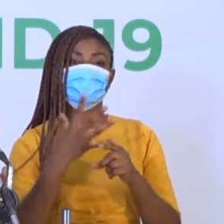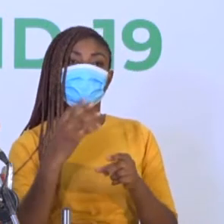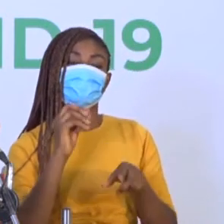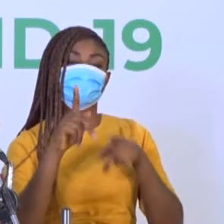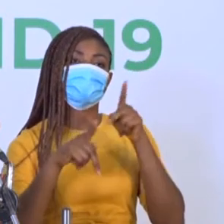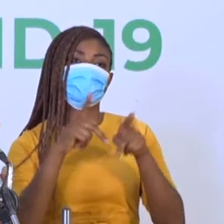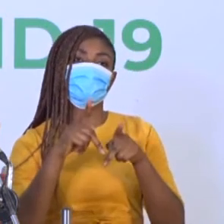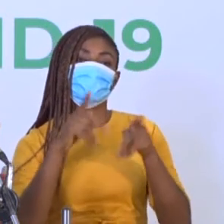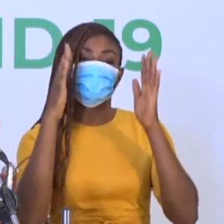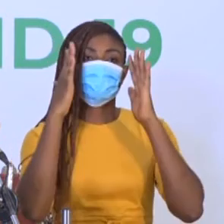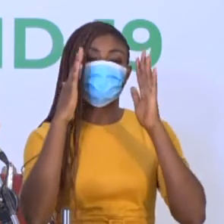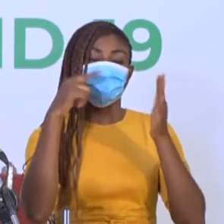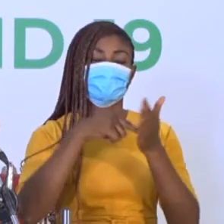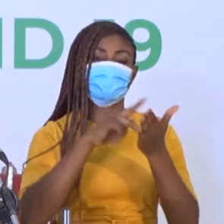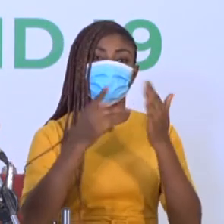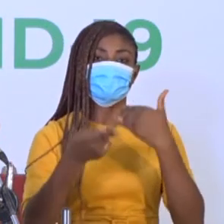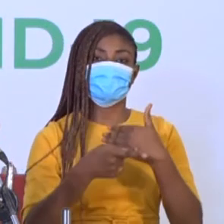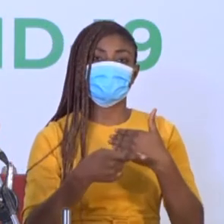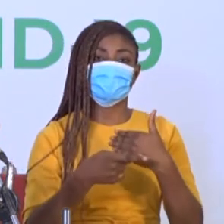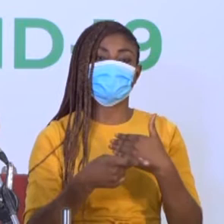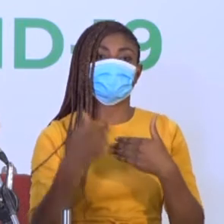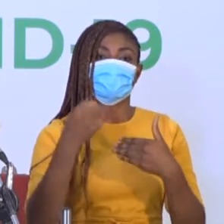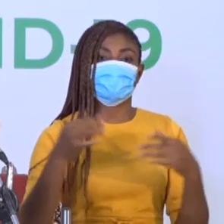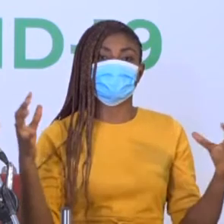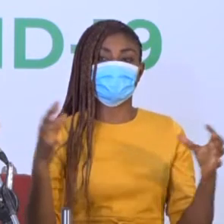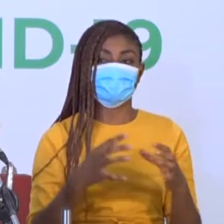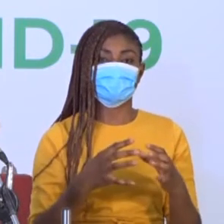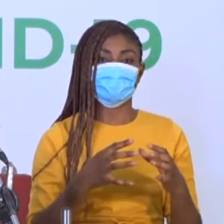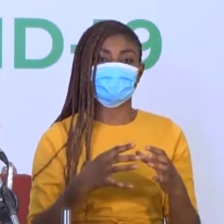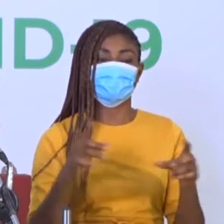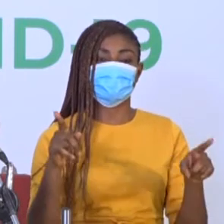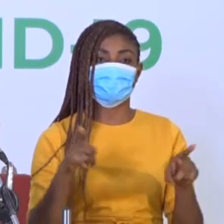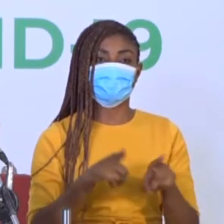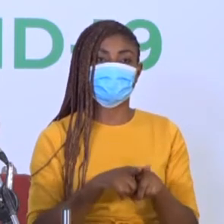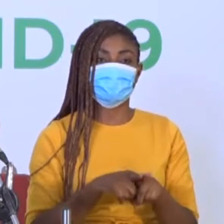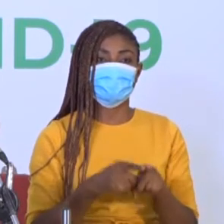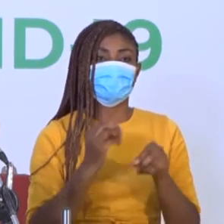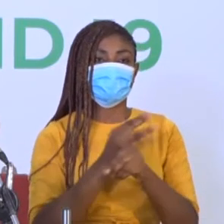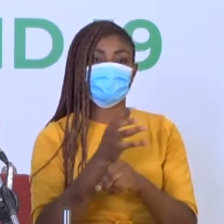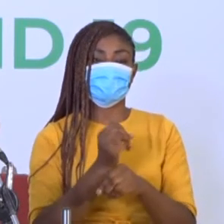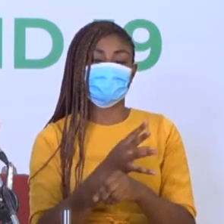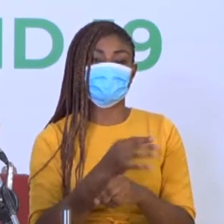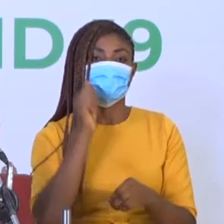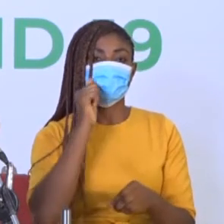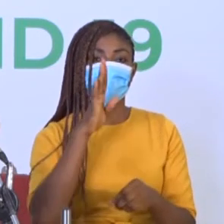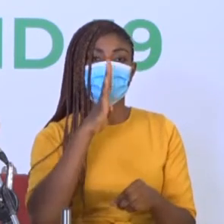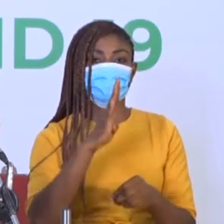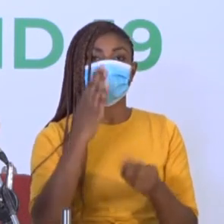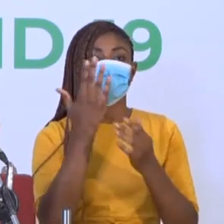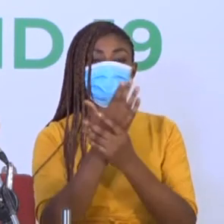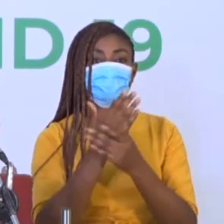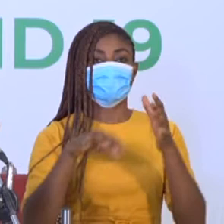attending any such events, the gathering, the an advisory, should be held